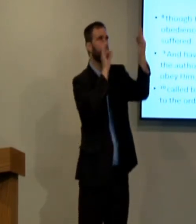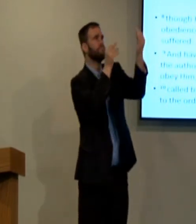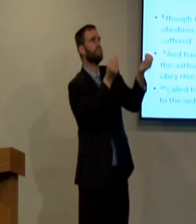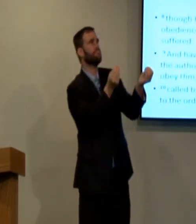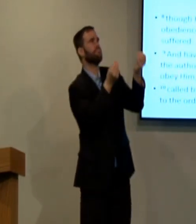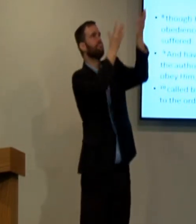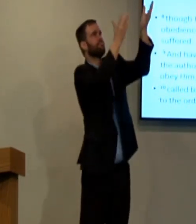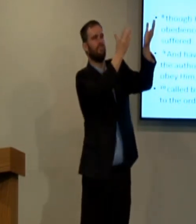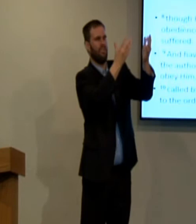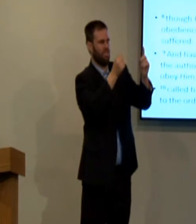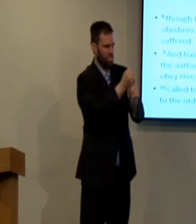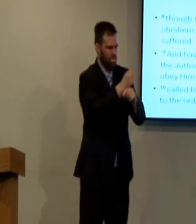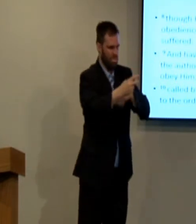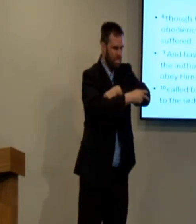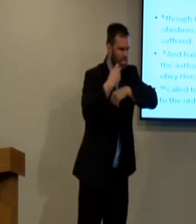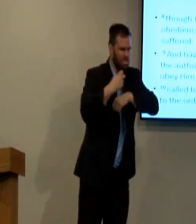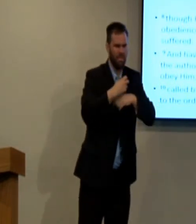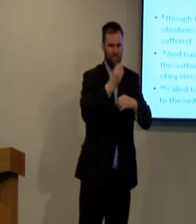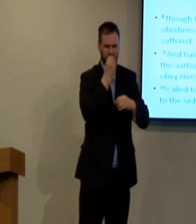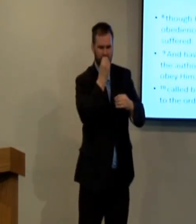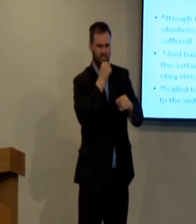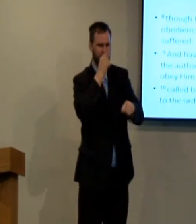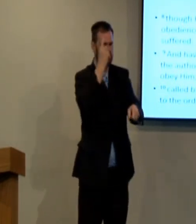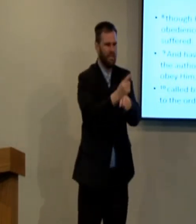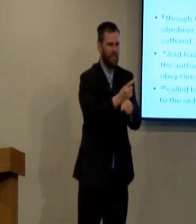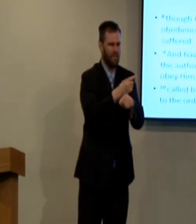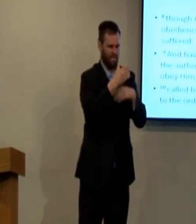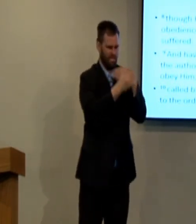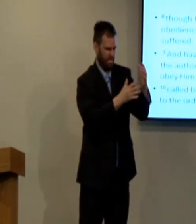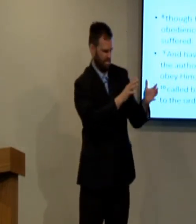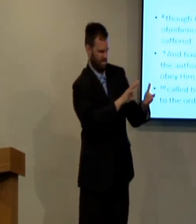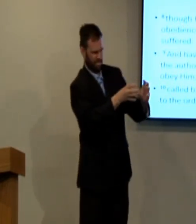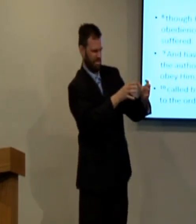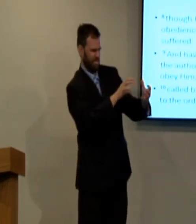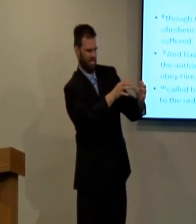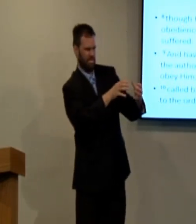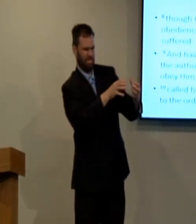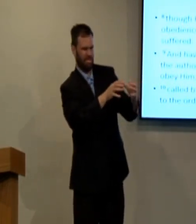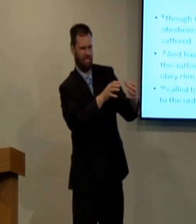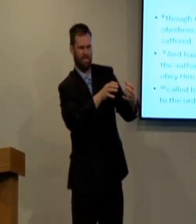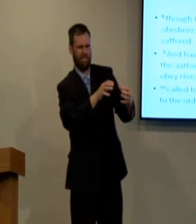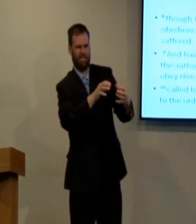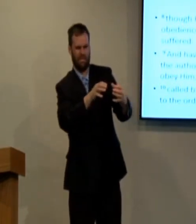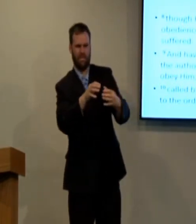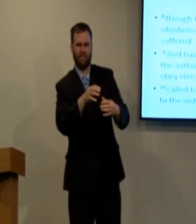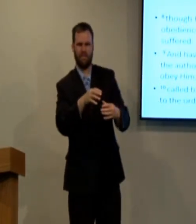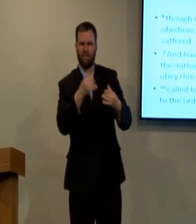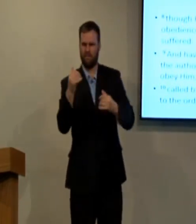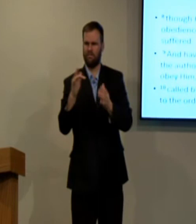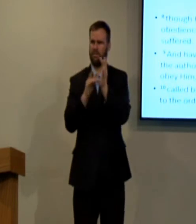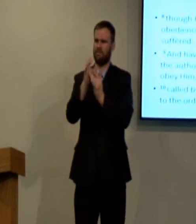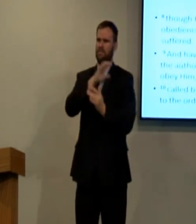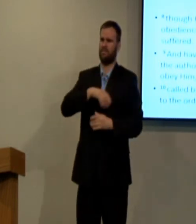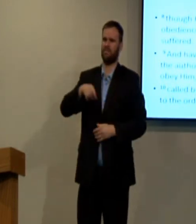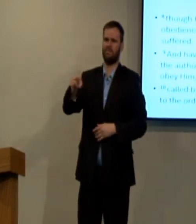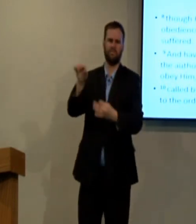they offered sacrifices, they did all these things, but they were, in their hearts, they had sinned, they were stealing, and they were not following God's law perfectly.